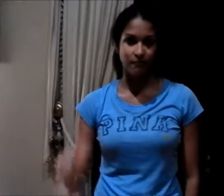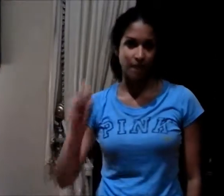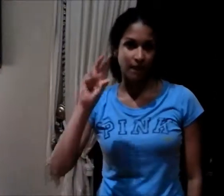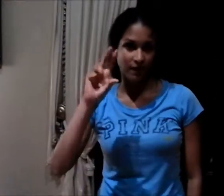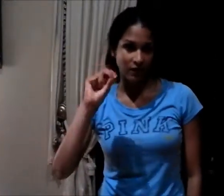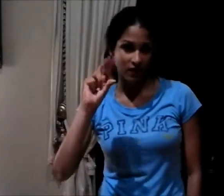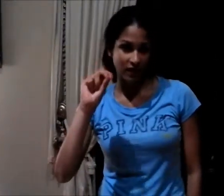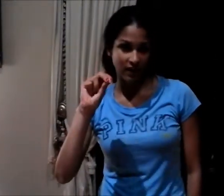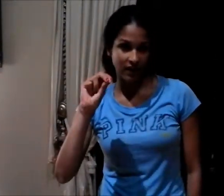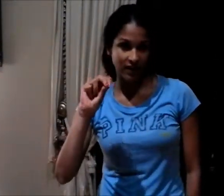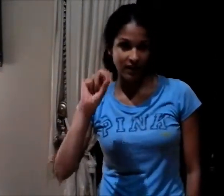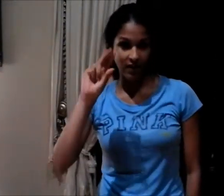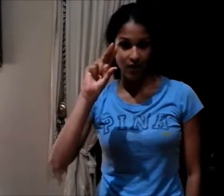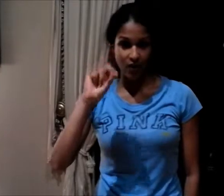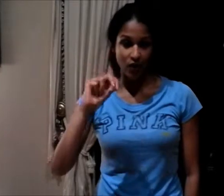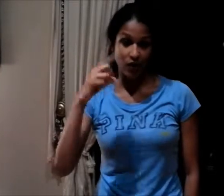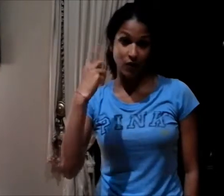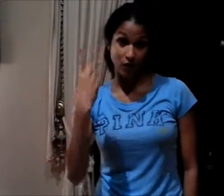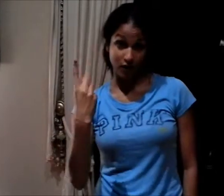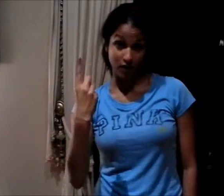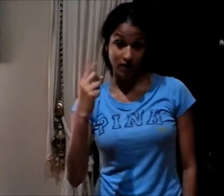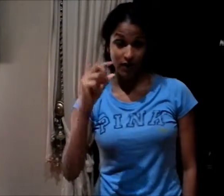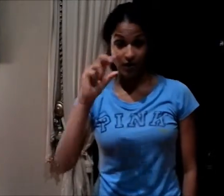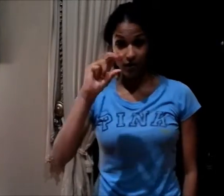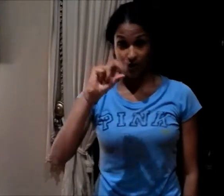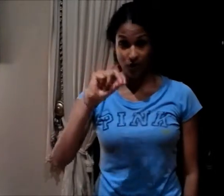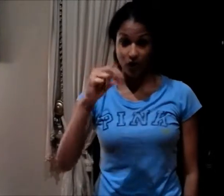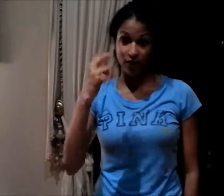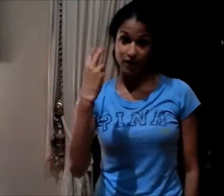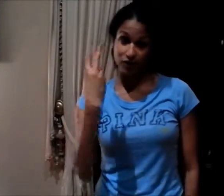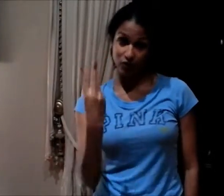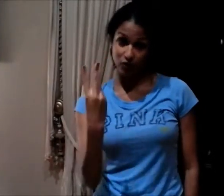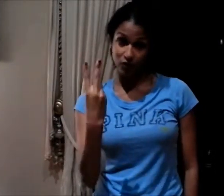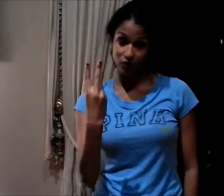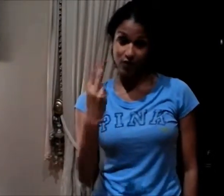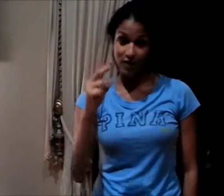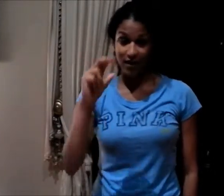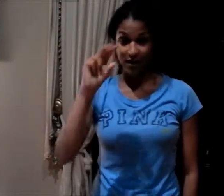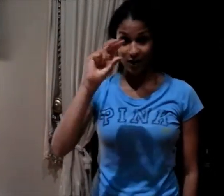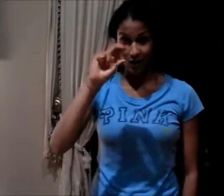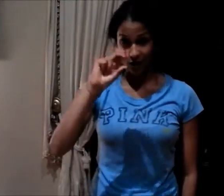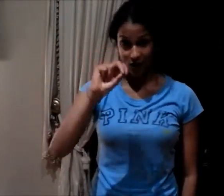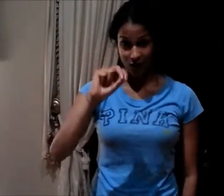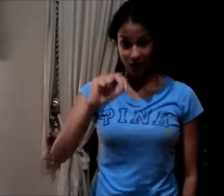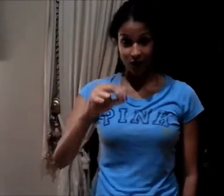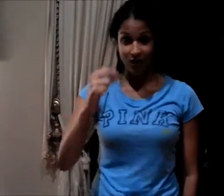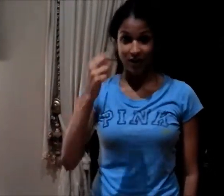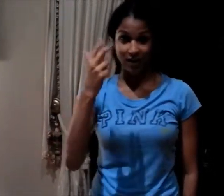30, 31, 32, 33,